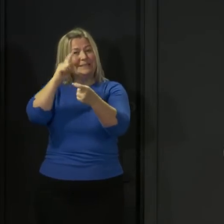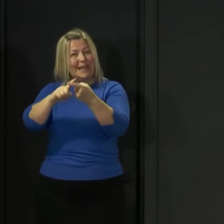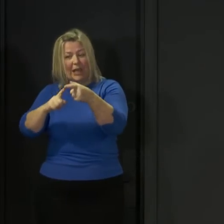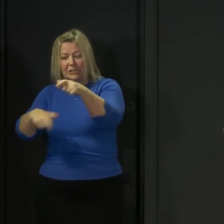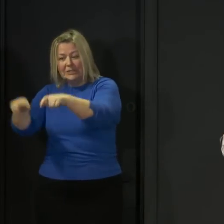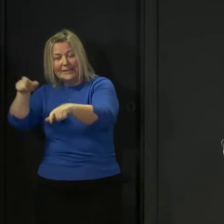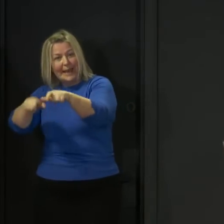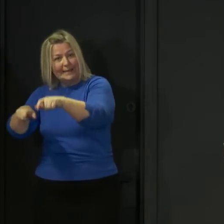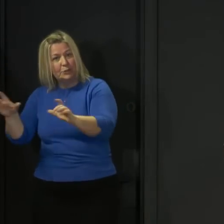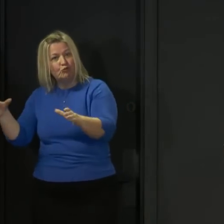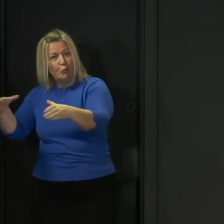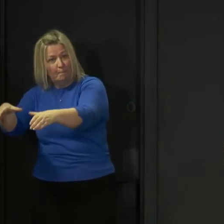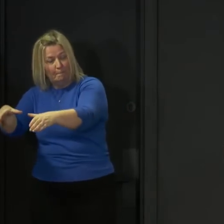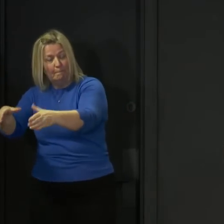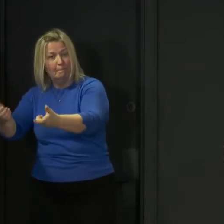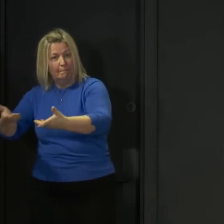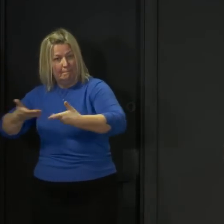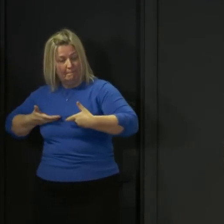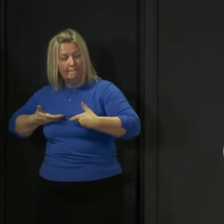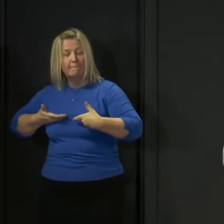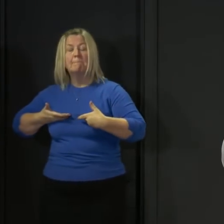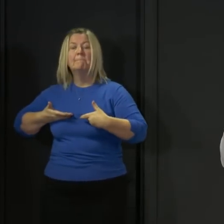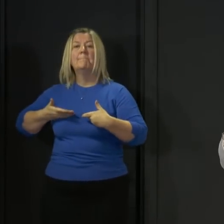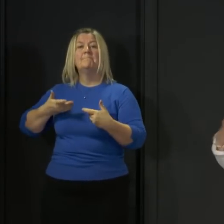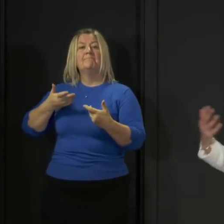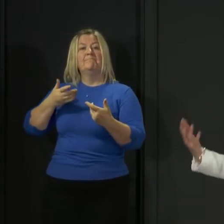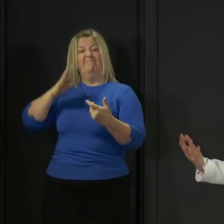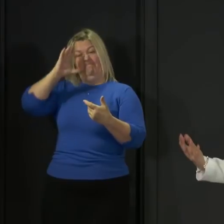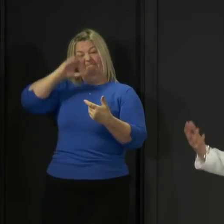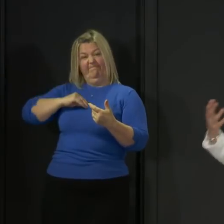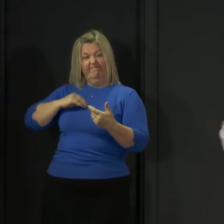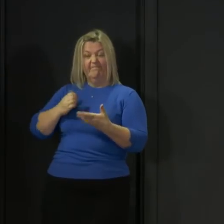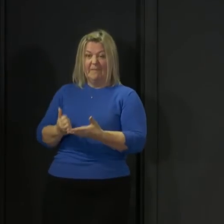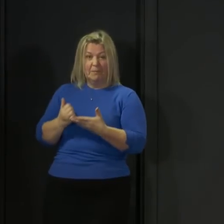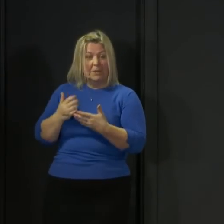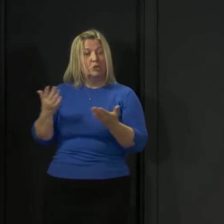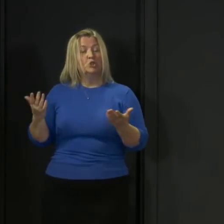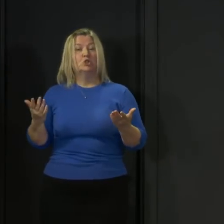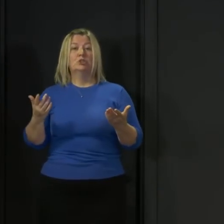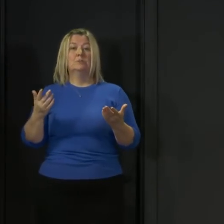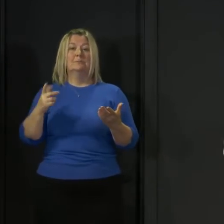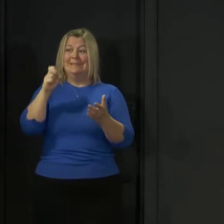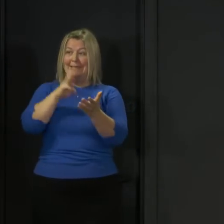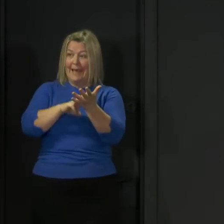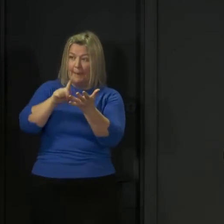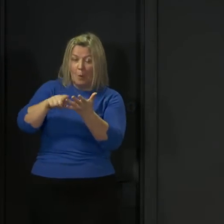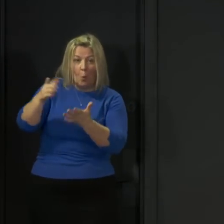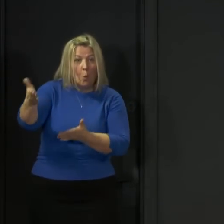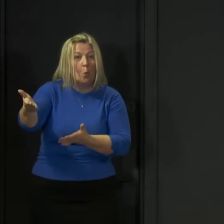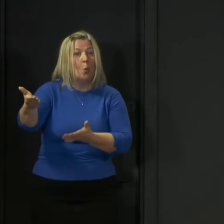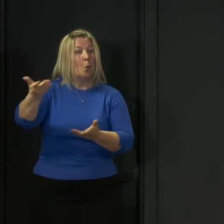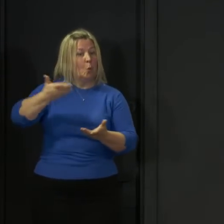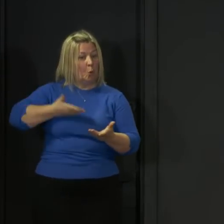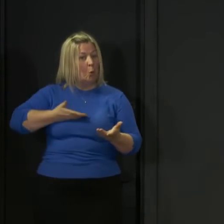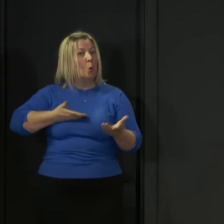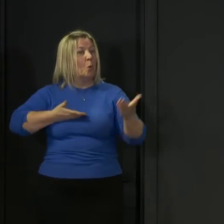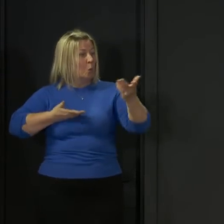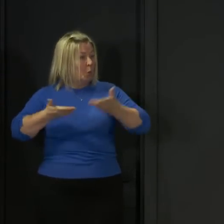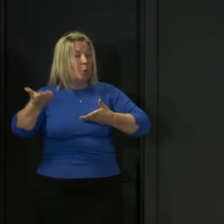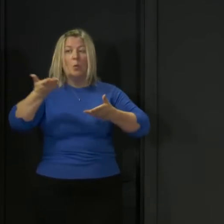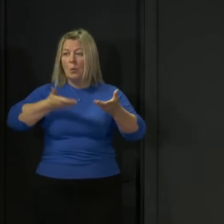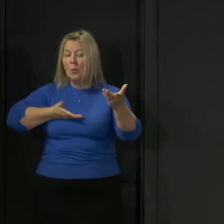through the advisory group that has been established in Scotland through the chief medical officer and that advice comes